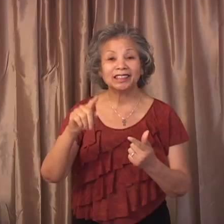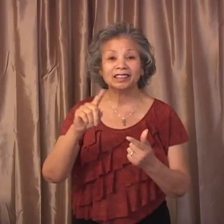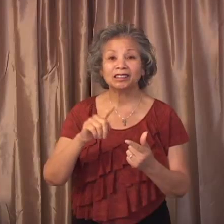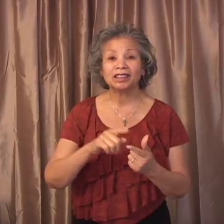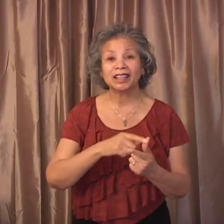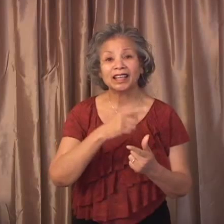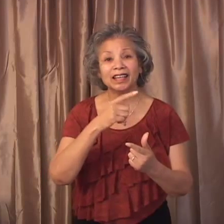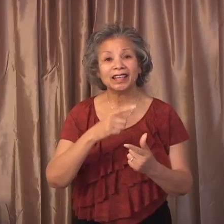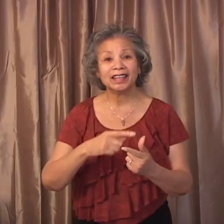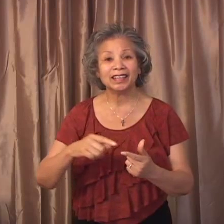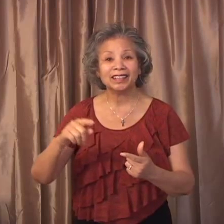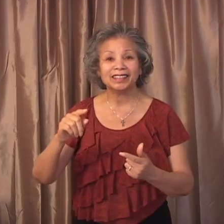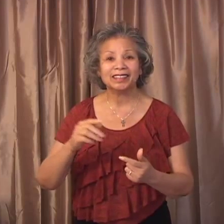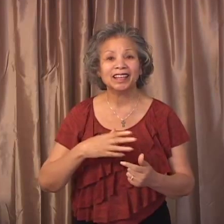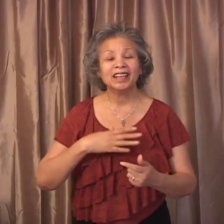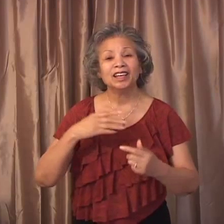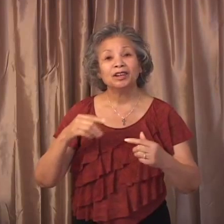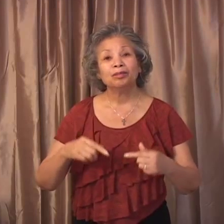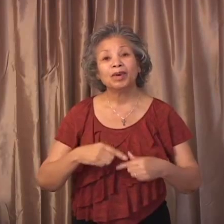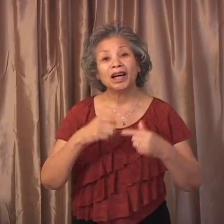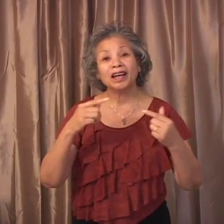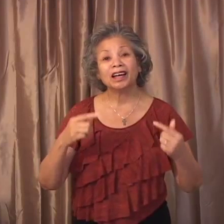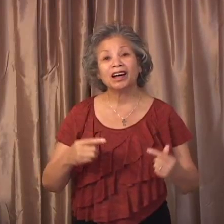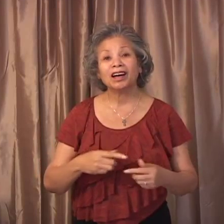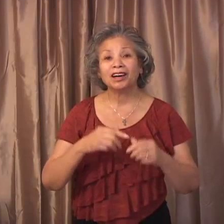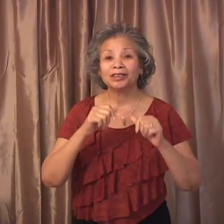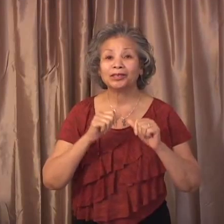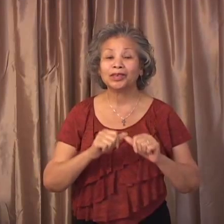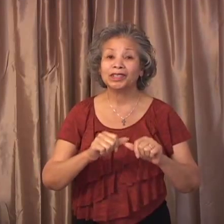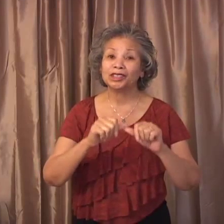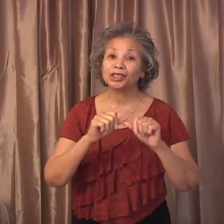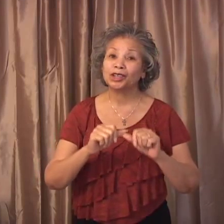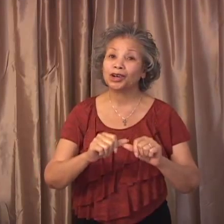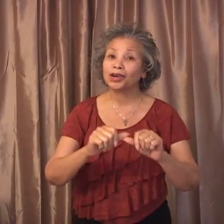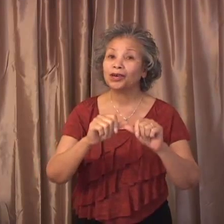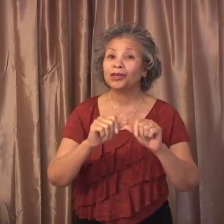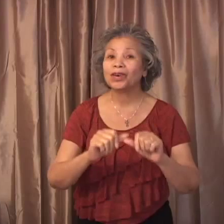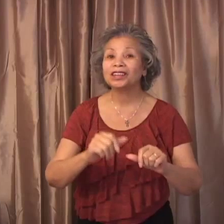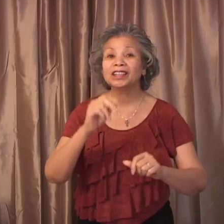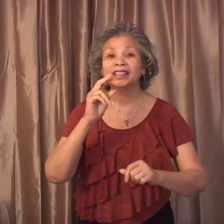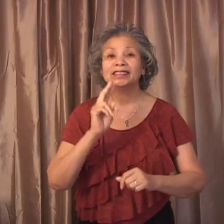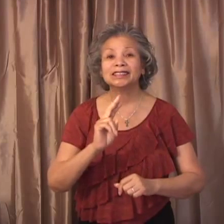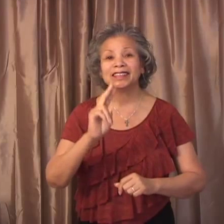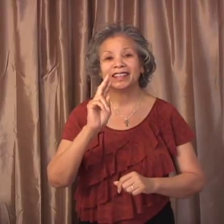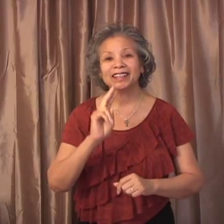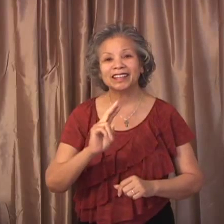then, my heart will go on singing.